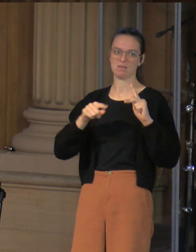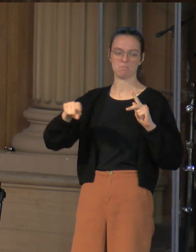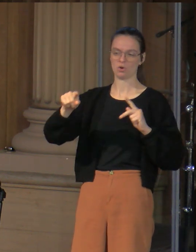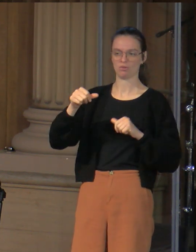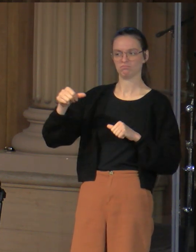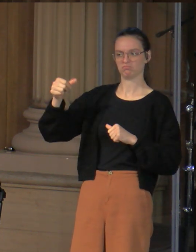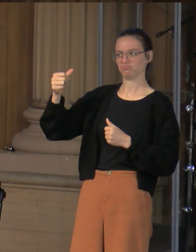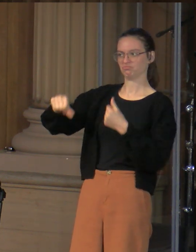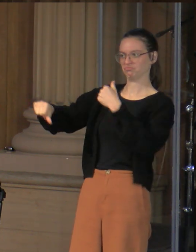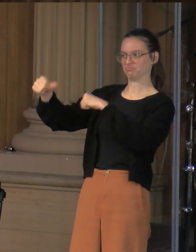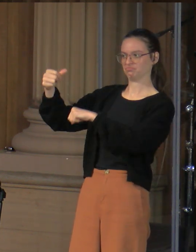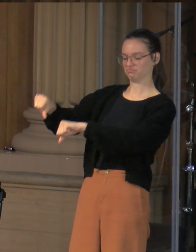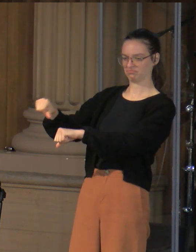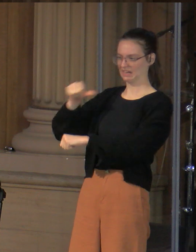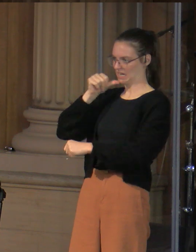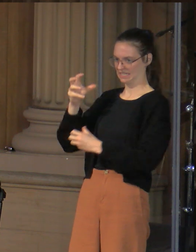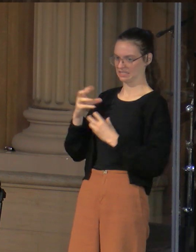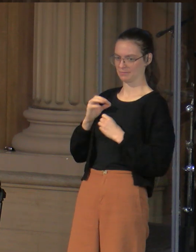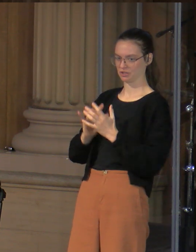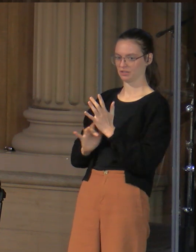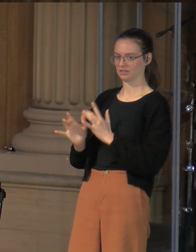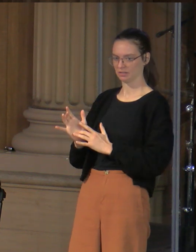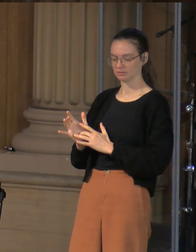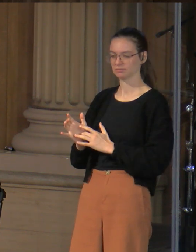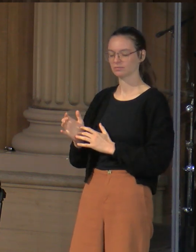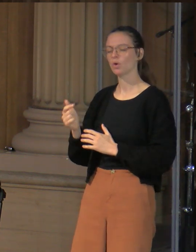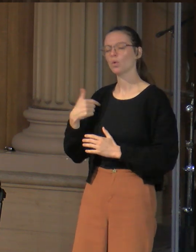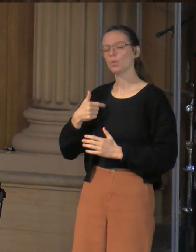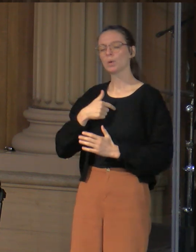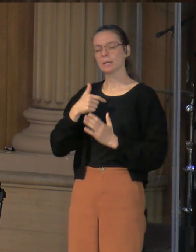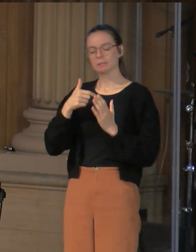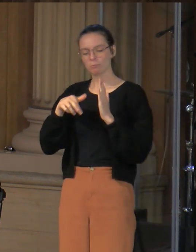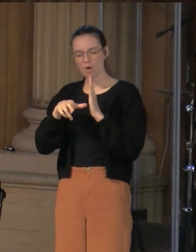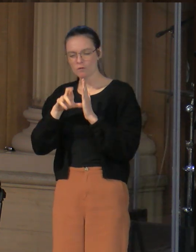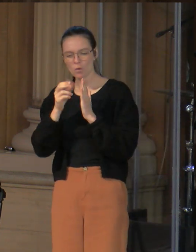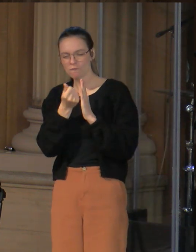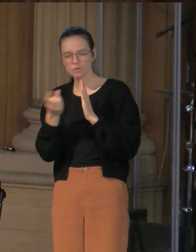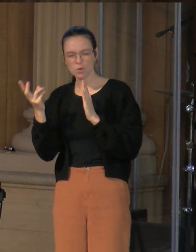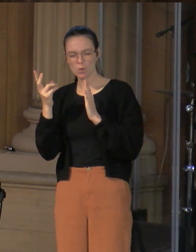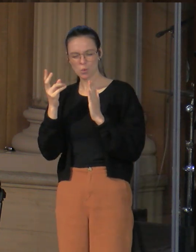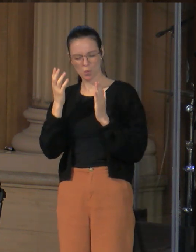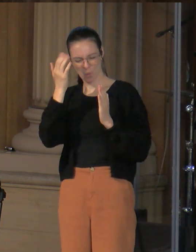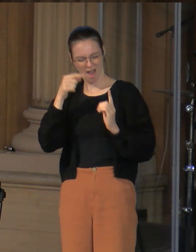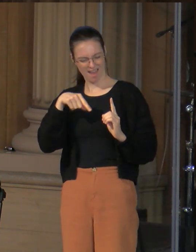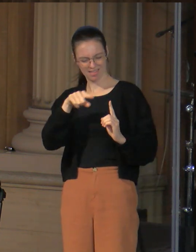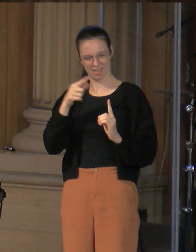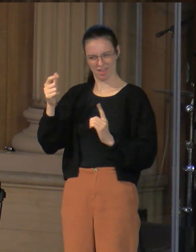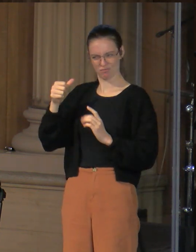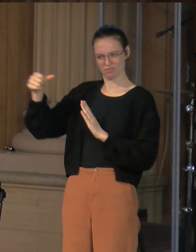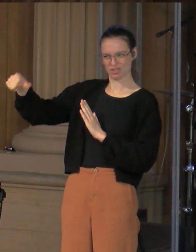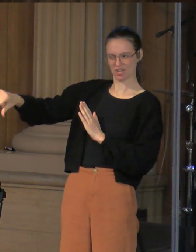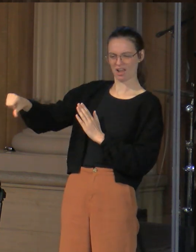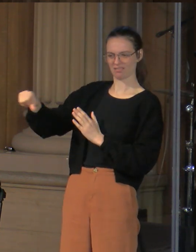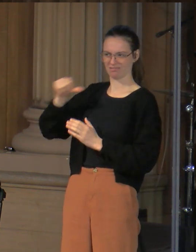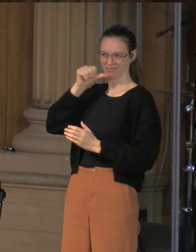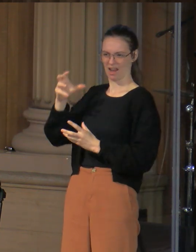so we'll look at some of the reasons that they were rejecting Jesus, and we'll try to be honest with ourselves about whether the same things happen in our hearts.